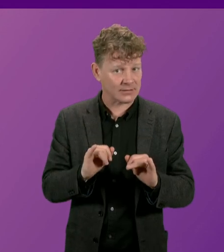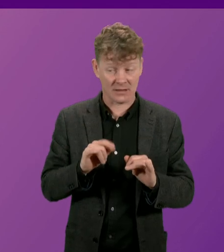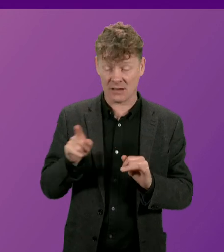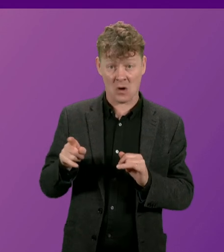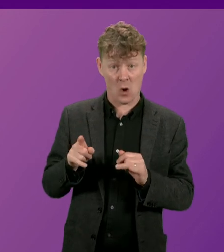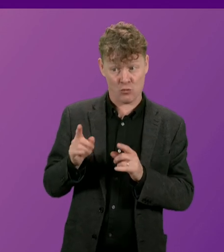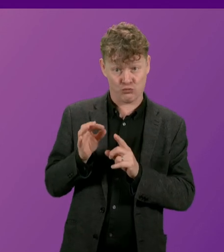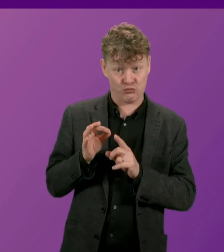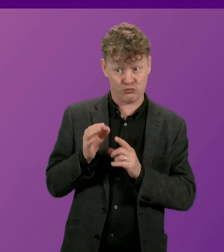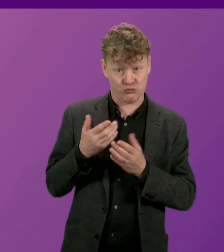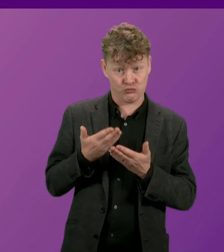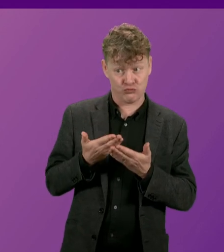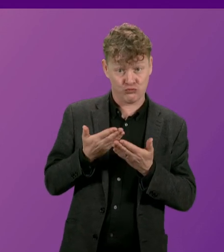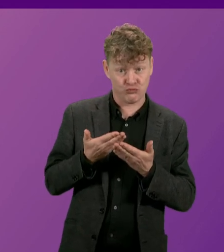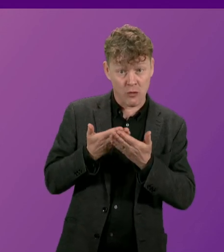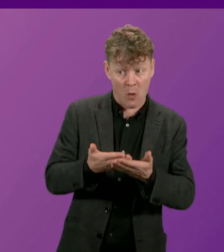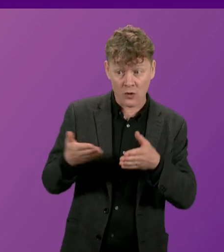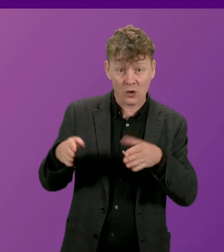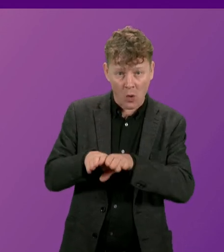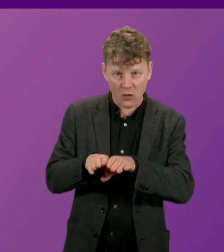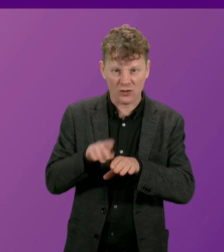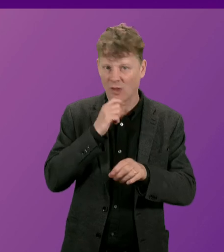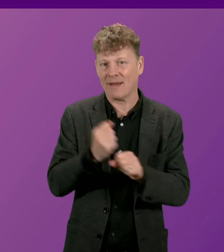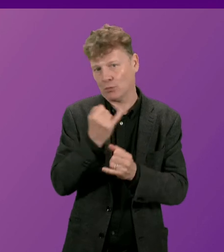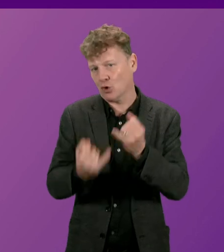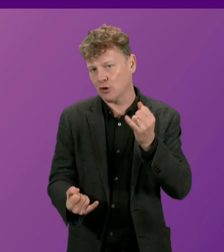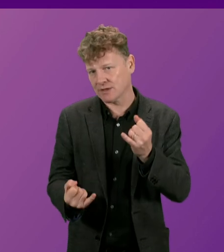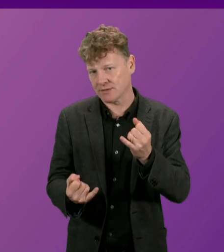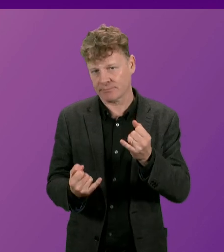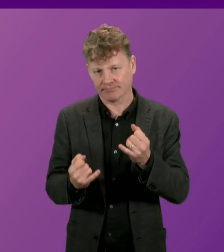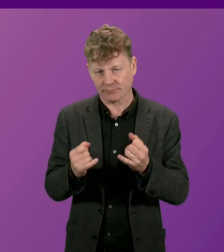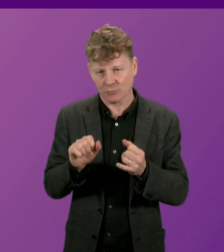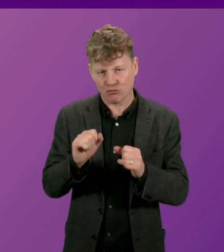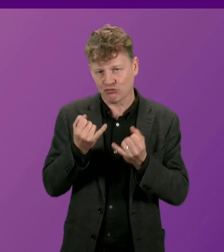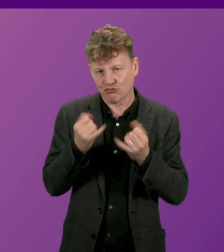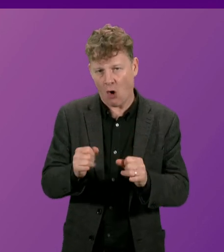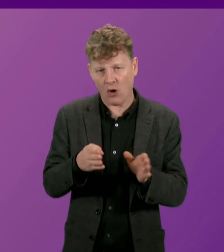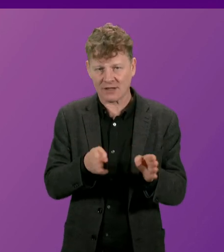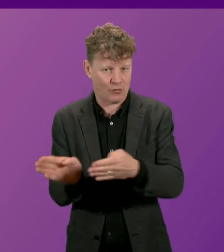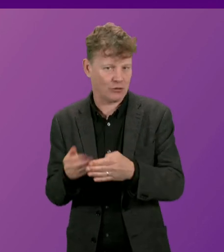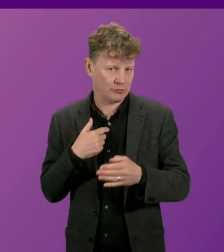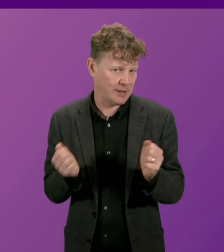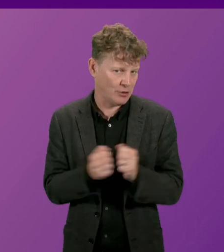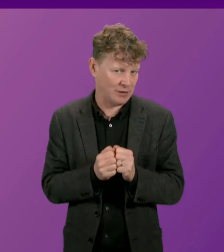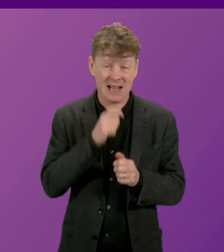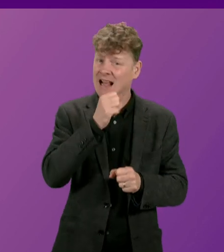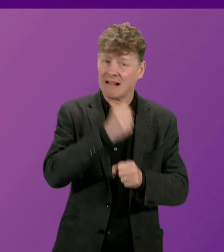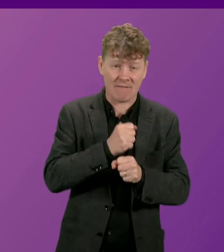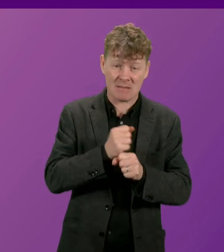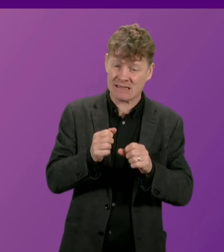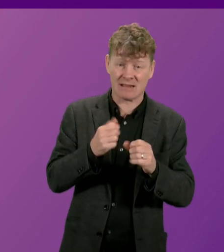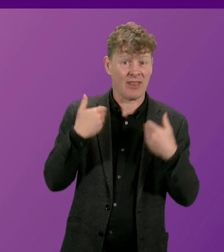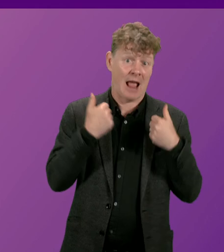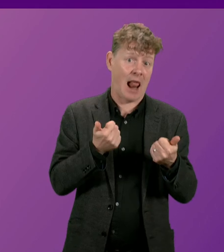Mr Halker-Johnston raises will only exacerbate that situation, so it's moving in the wrong direction. The Government has engaged substantively, obviously the Health